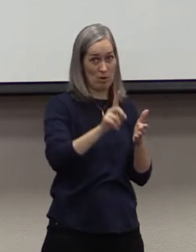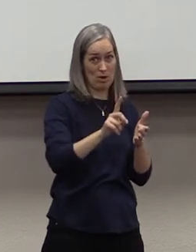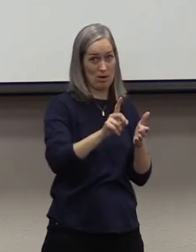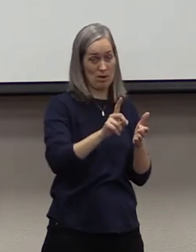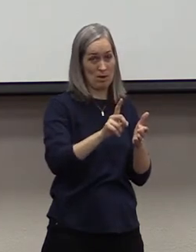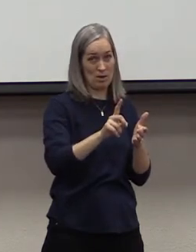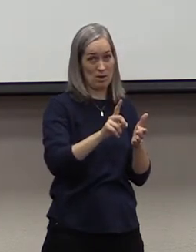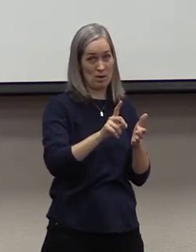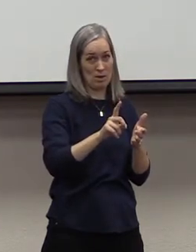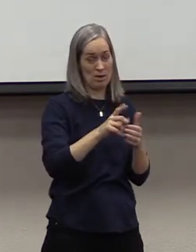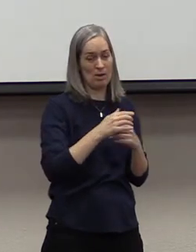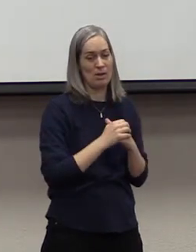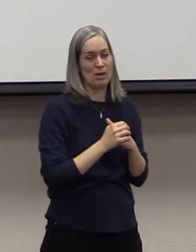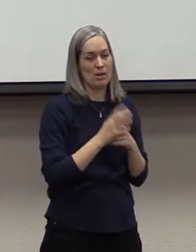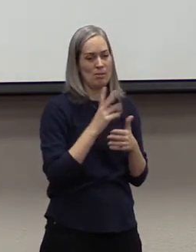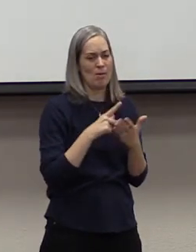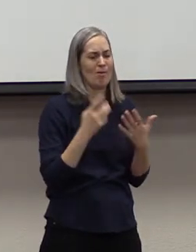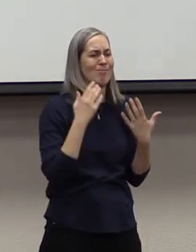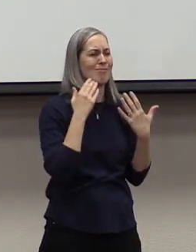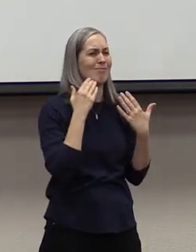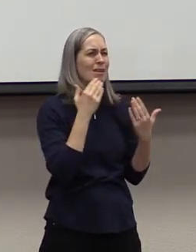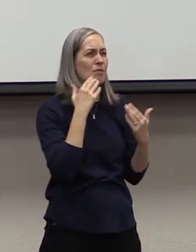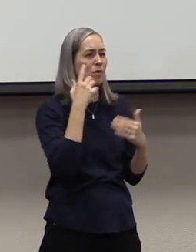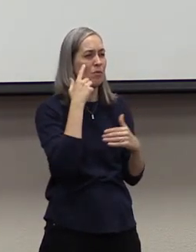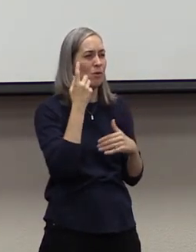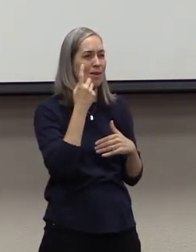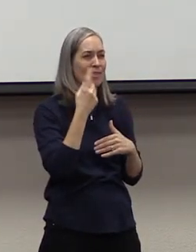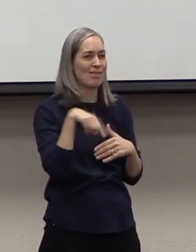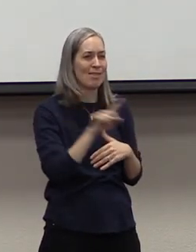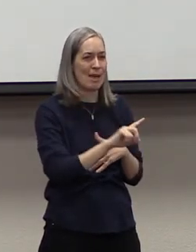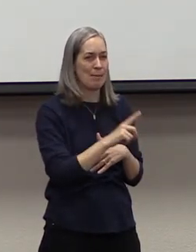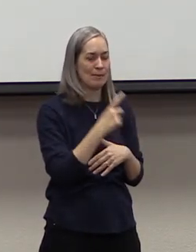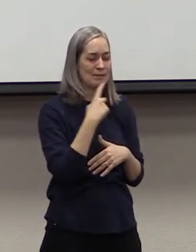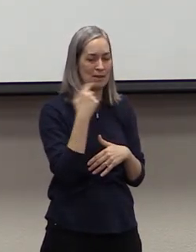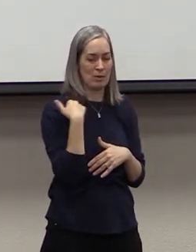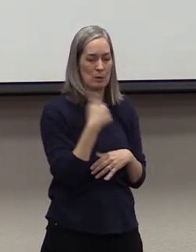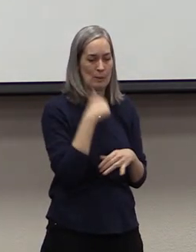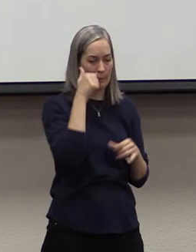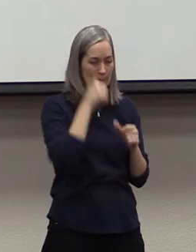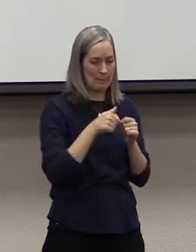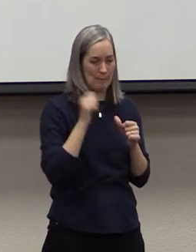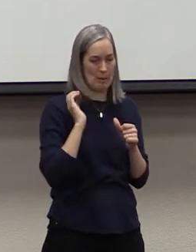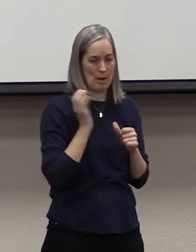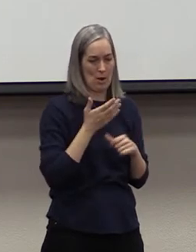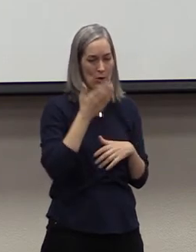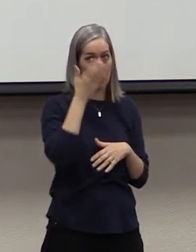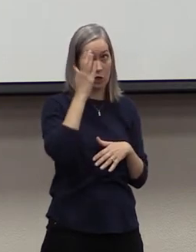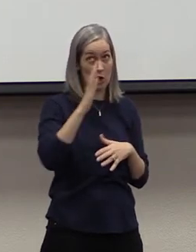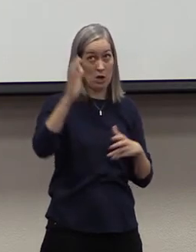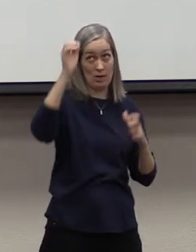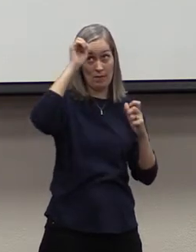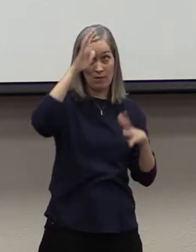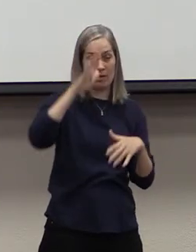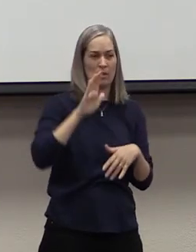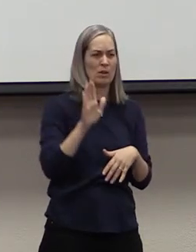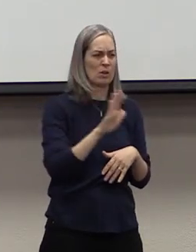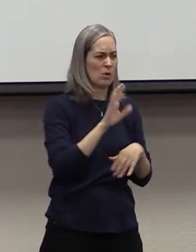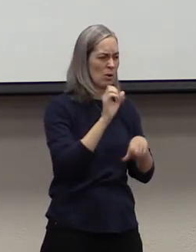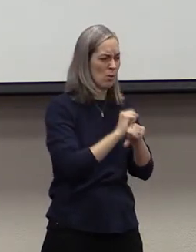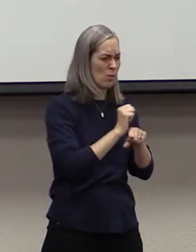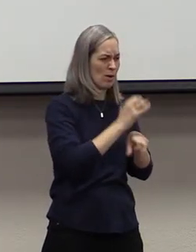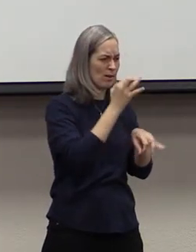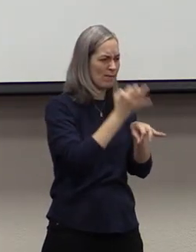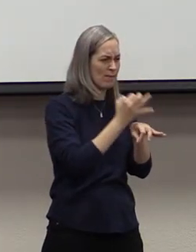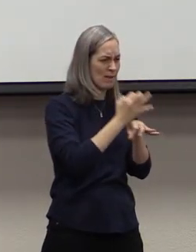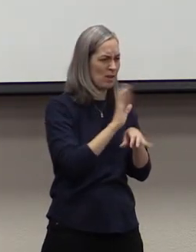When he's thankful for them, he says, we remember before our God and Father, your work of faith,